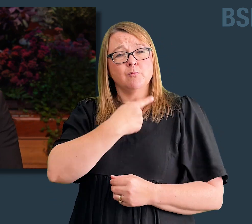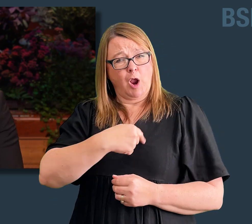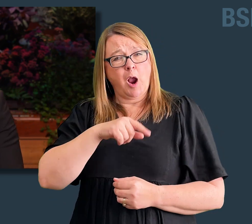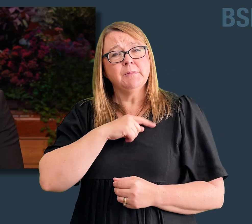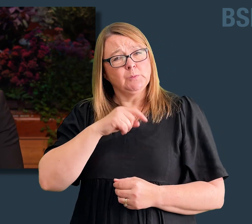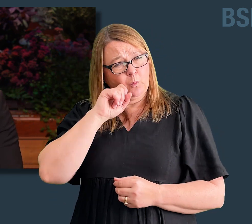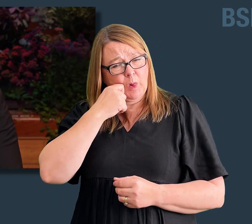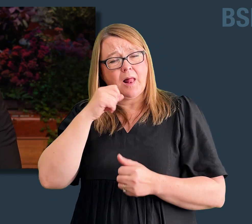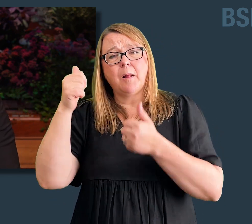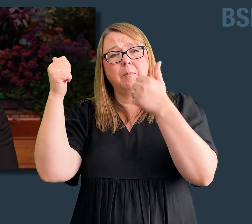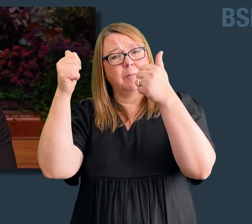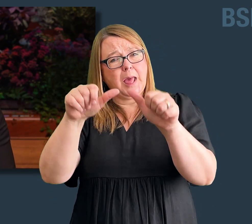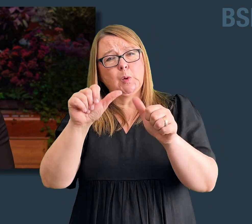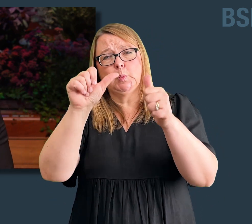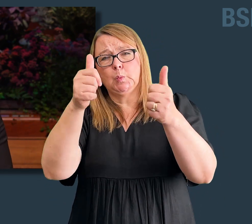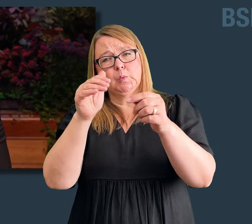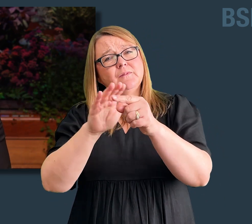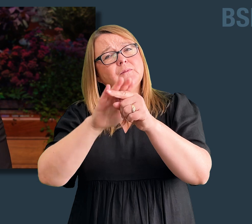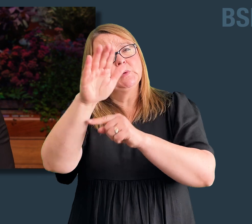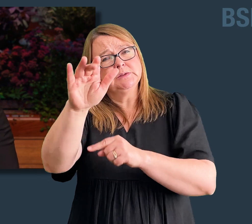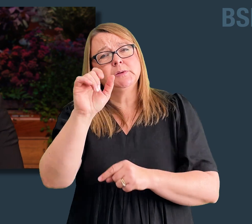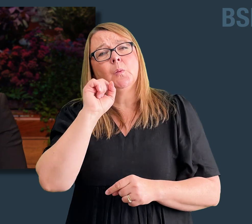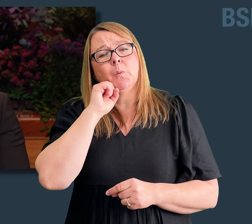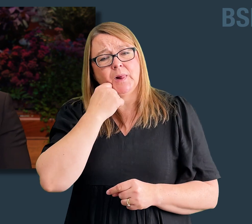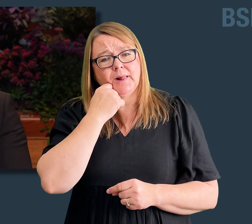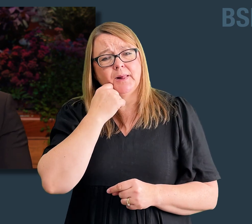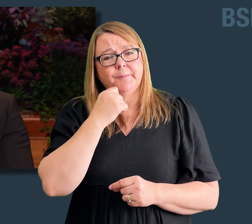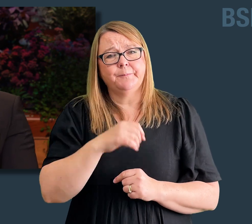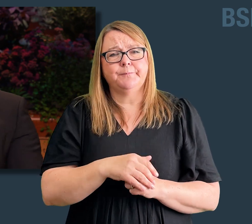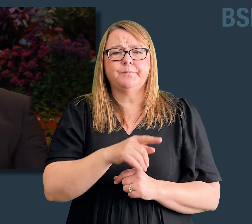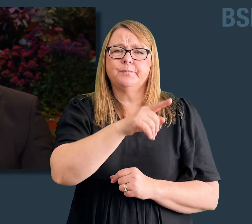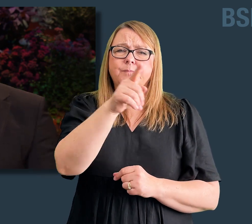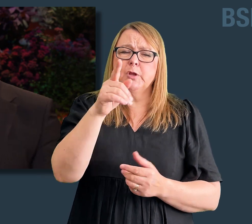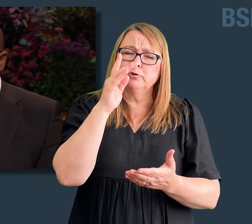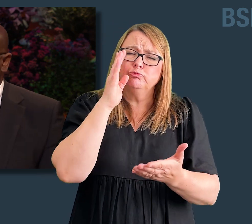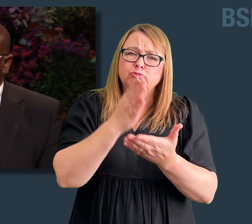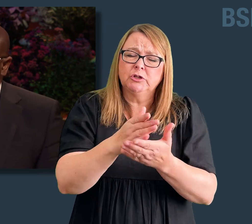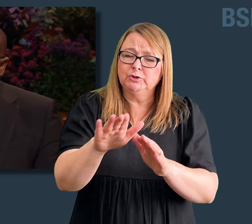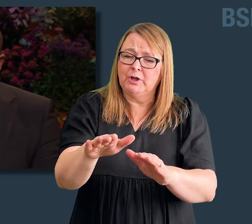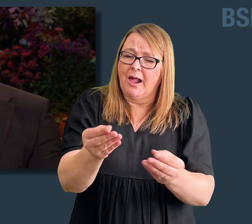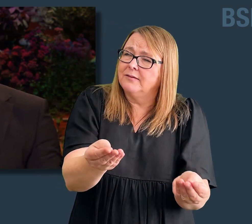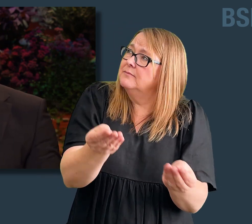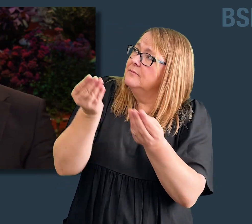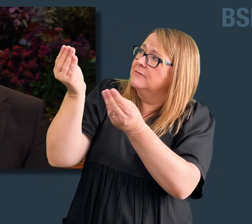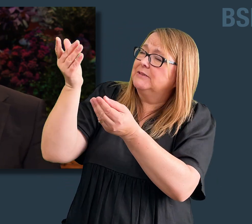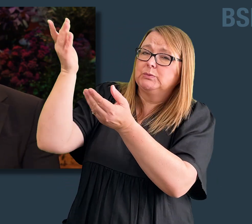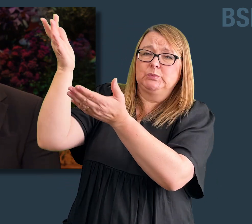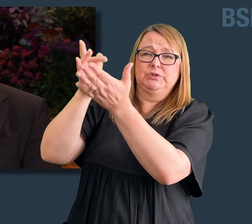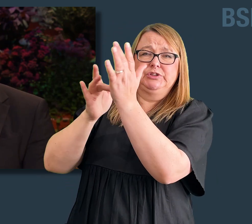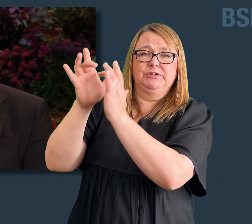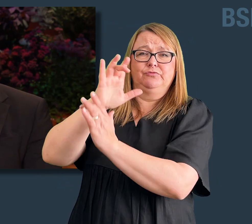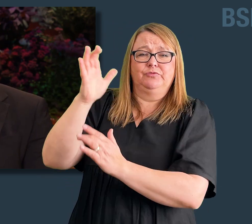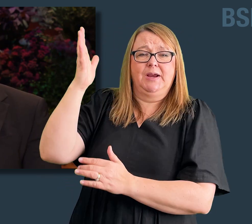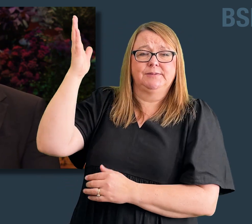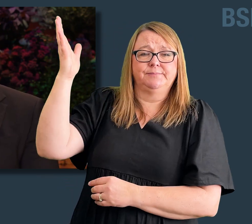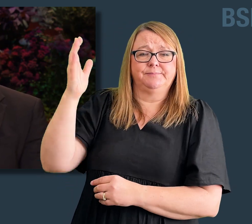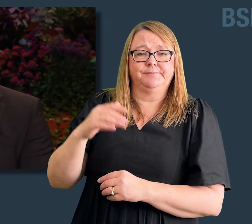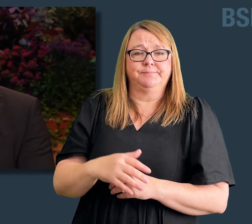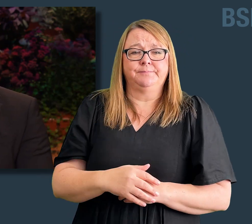He is the promise of good things to come. So, trust Jesus with your child, for he is